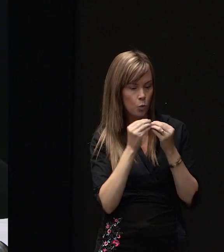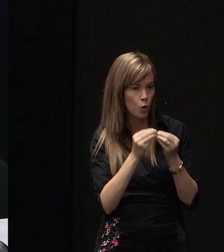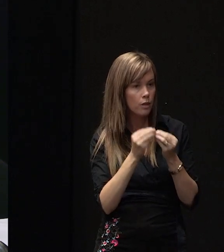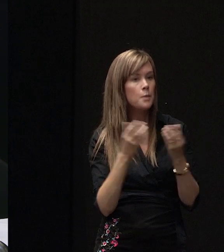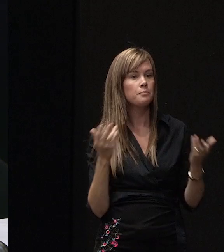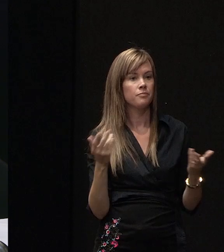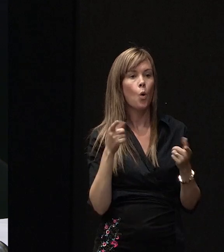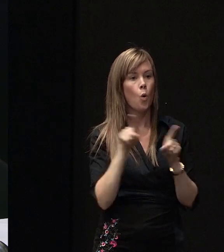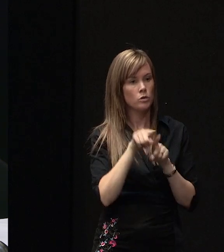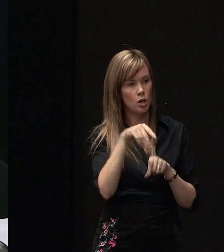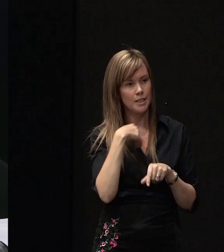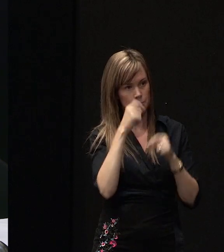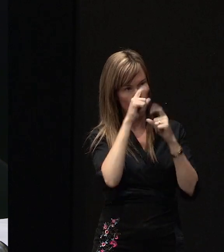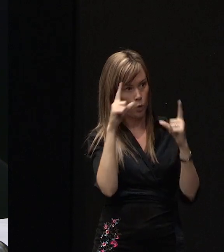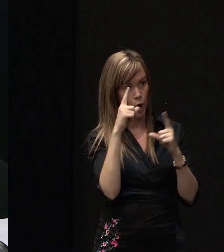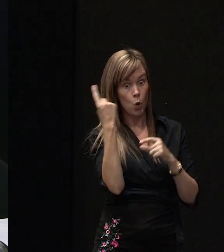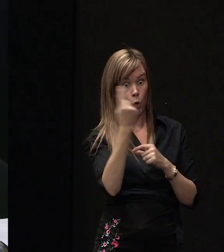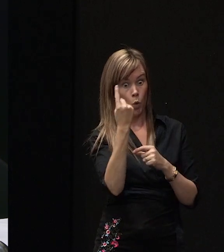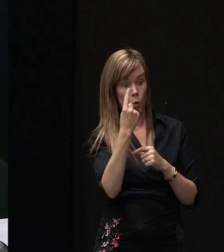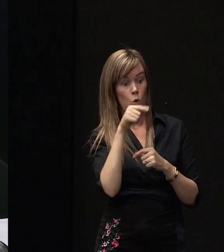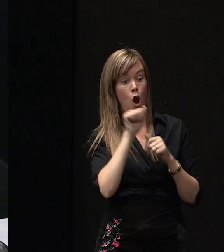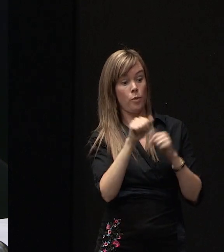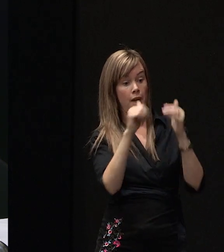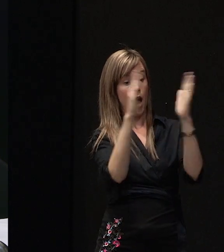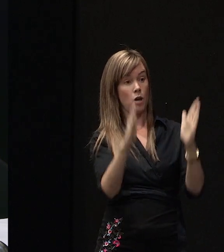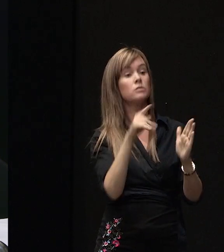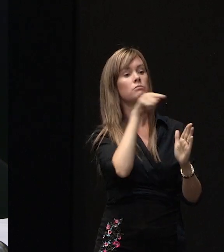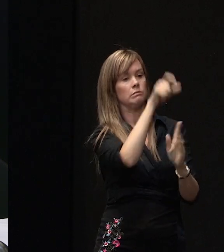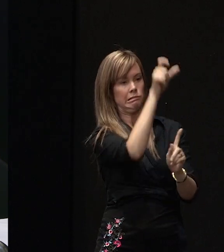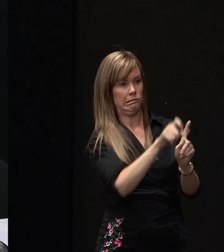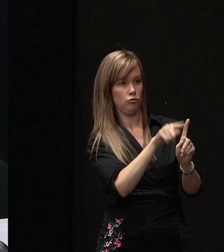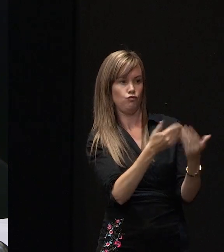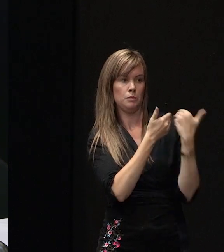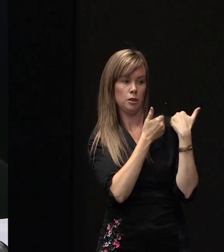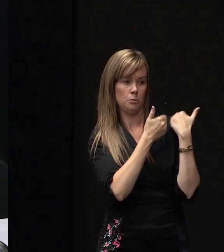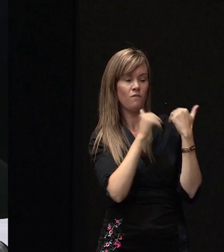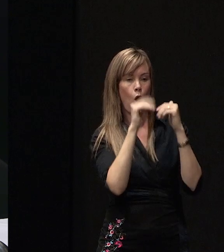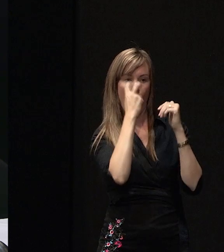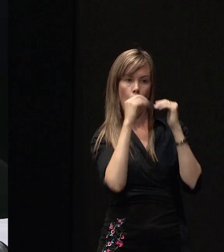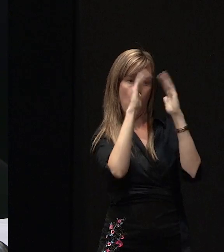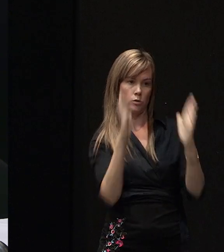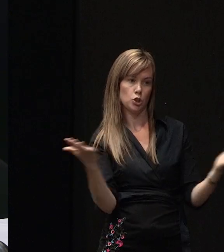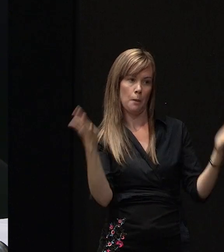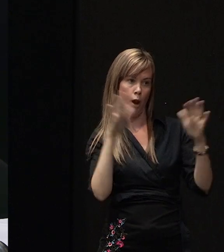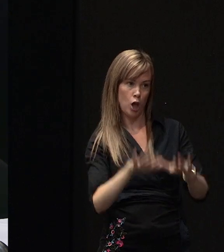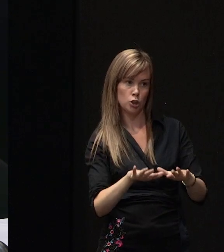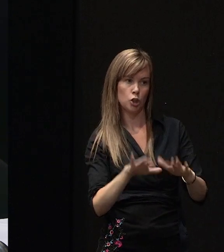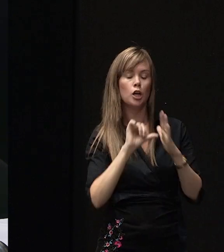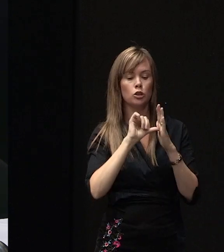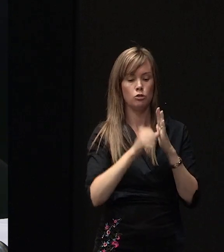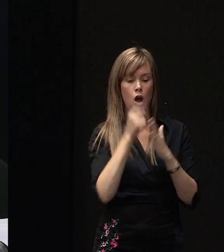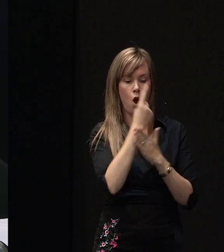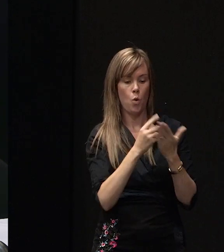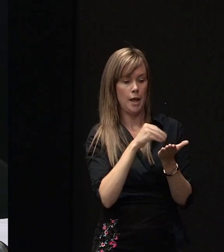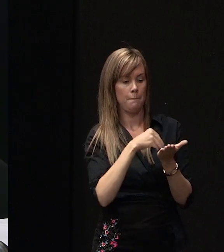to be aware that the property owner would be responsible for demolishing the old house. The insurer would only pay